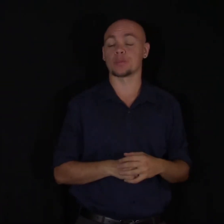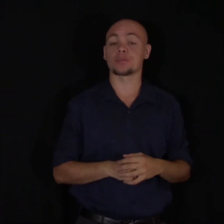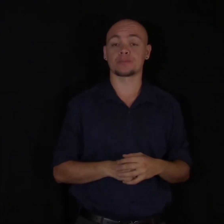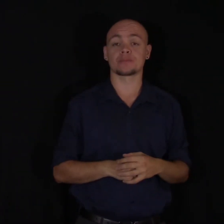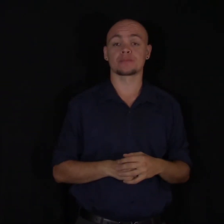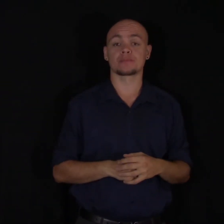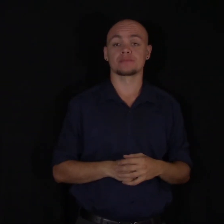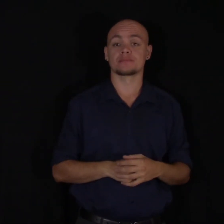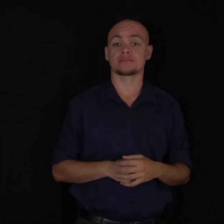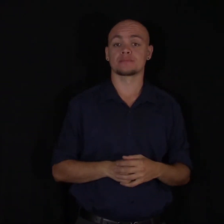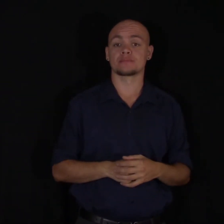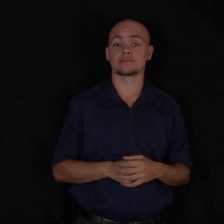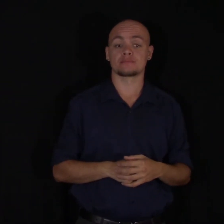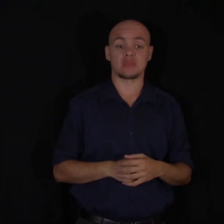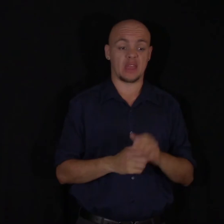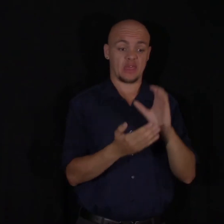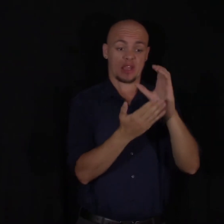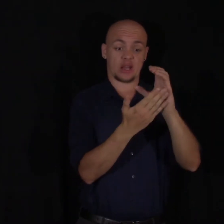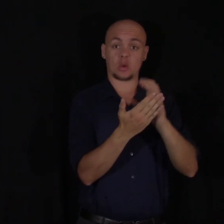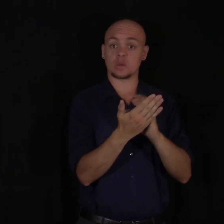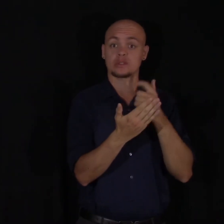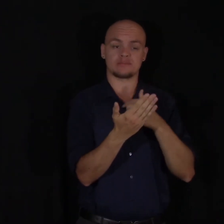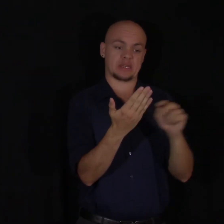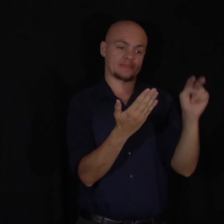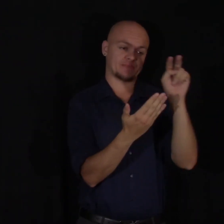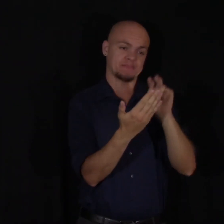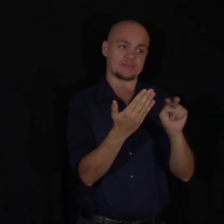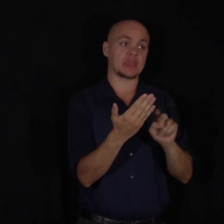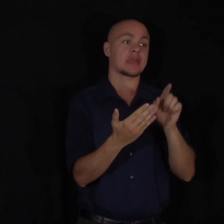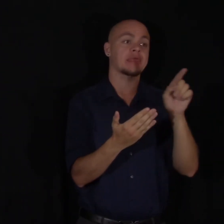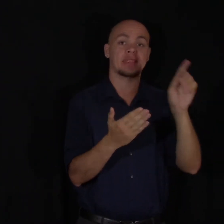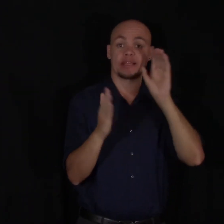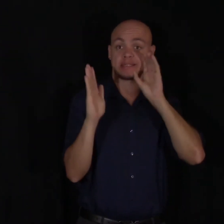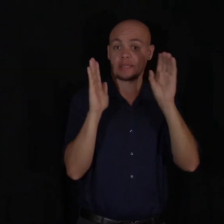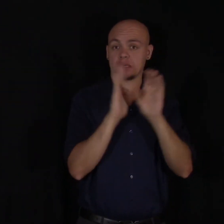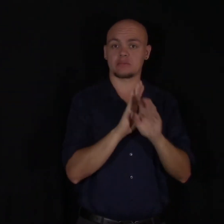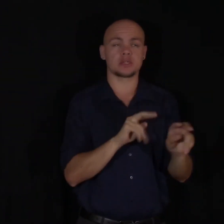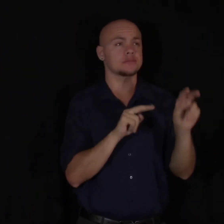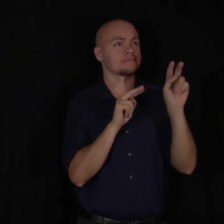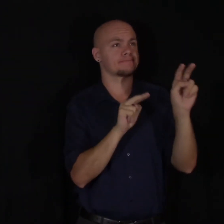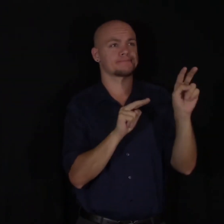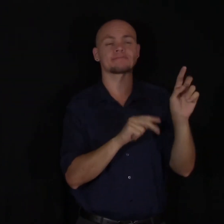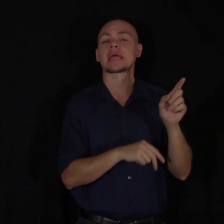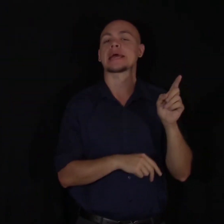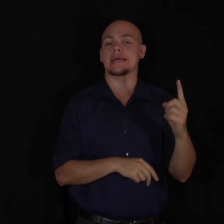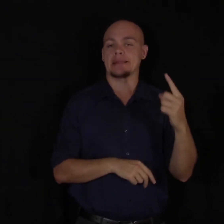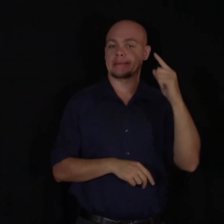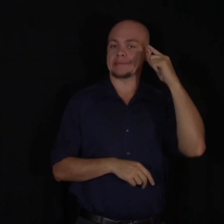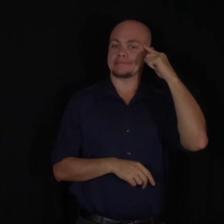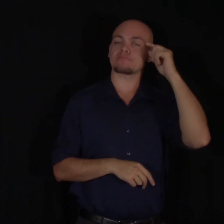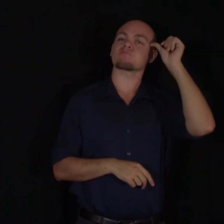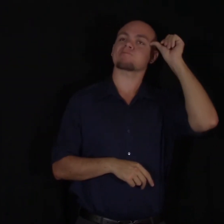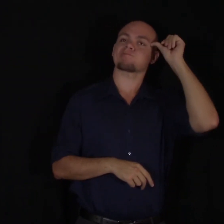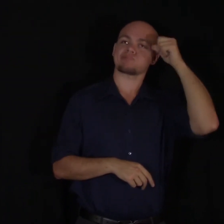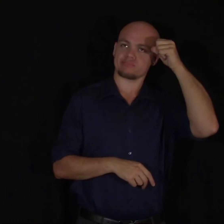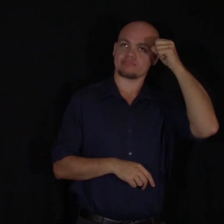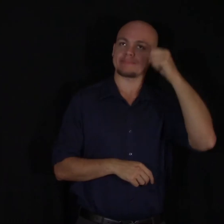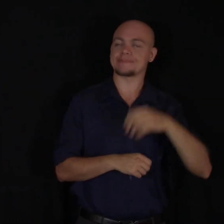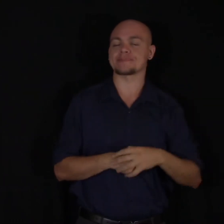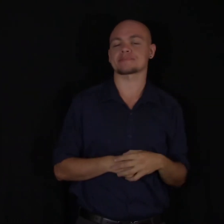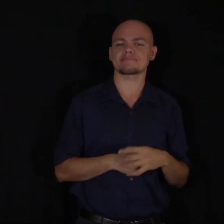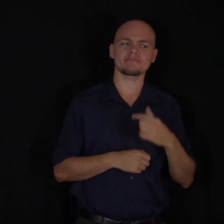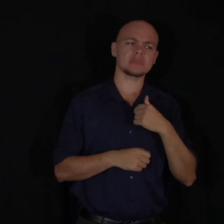When I was on the course, I was introduced to this image, and it stuck with me. It got me thinking,